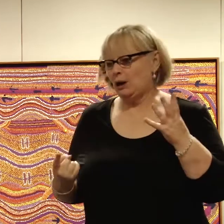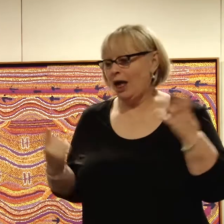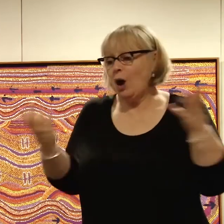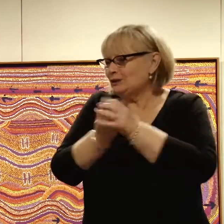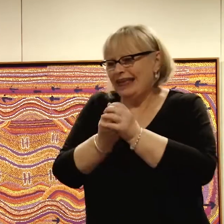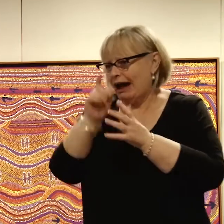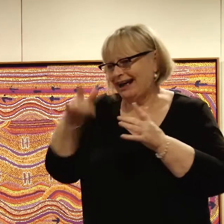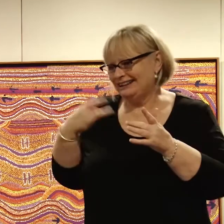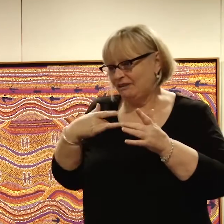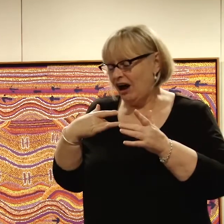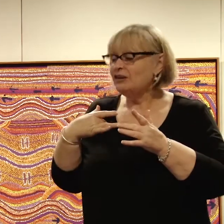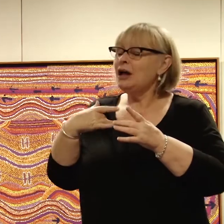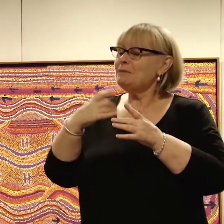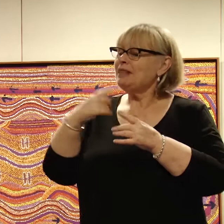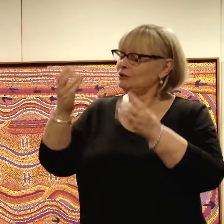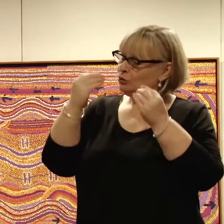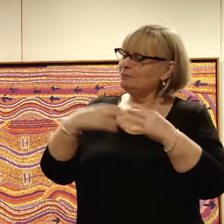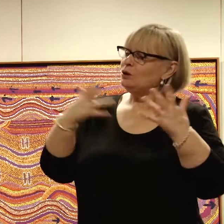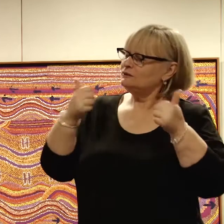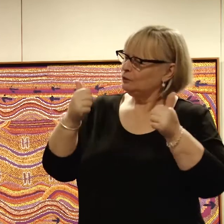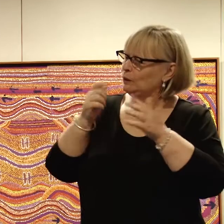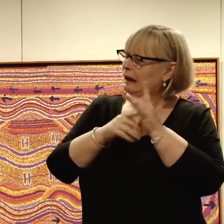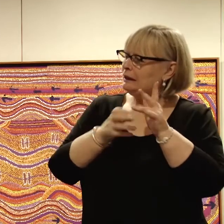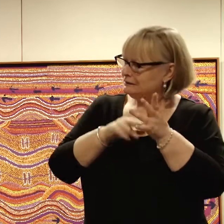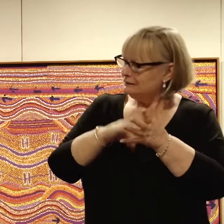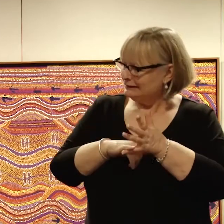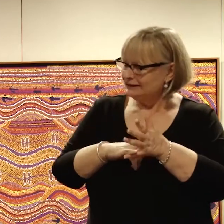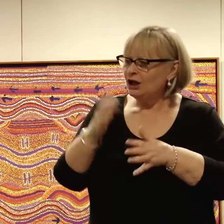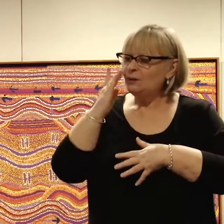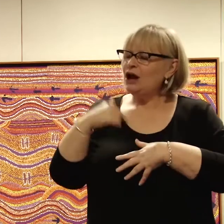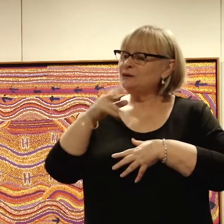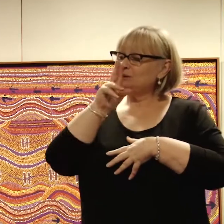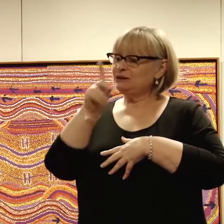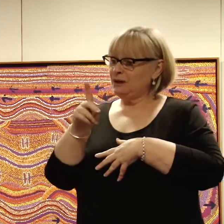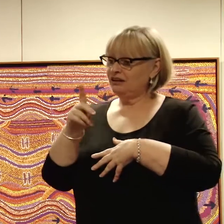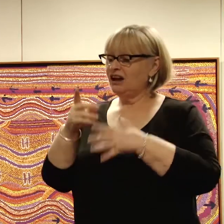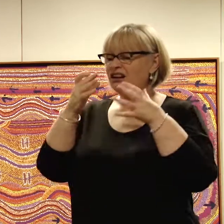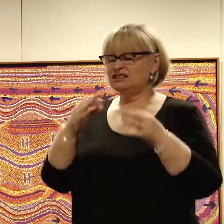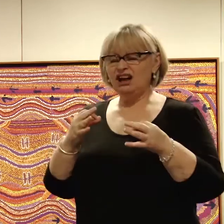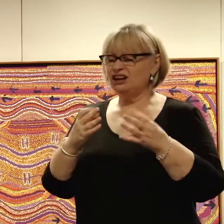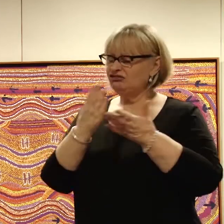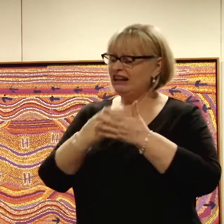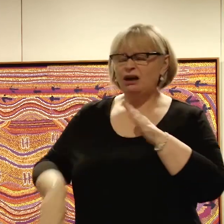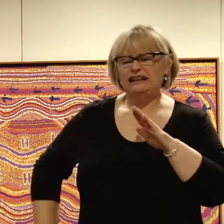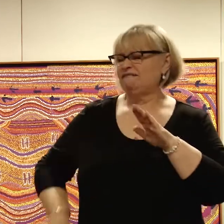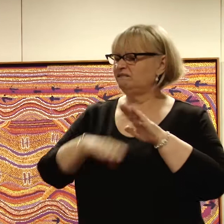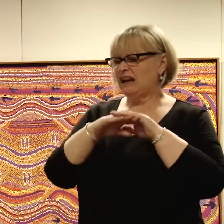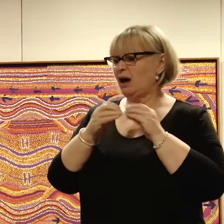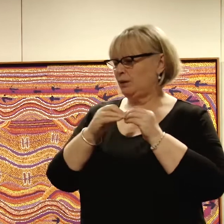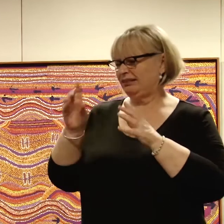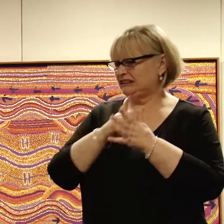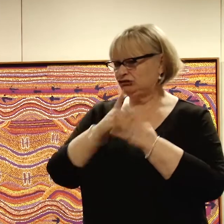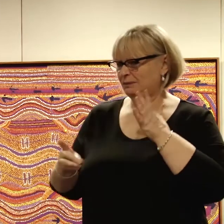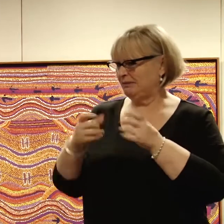taught me some valuable lessons going forward. So when I was 21, I decided I'd had a gutful of being discriminated by this